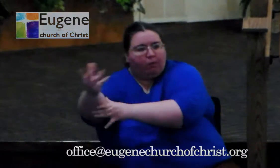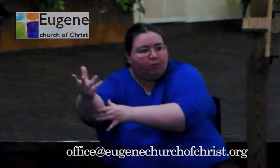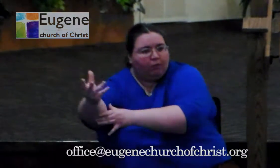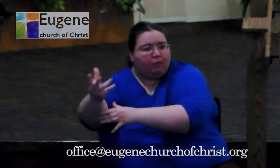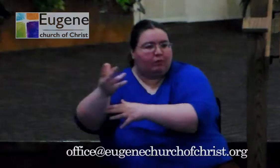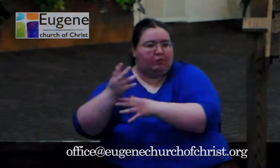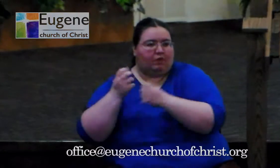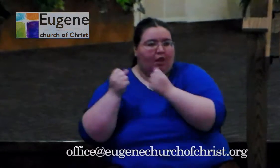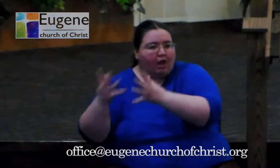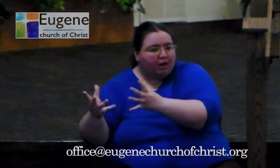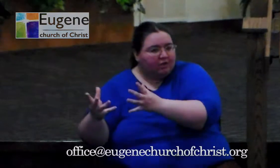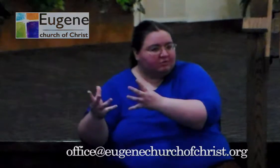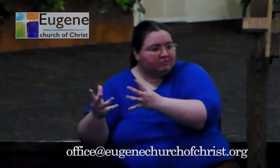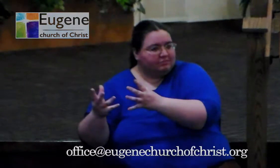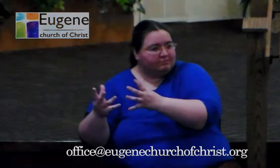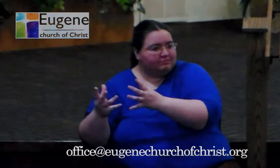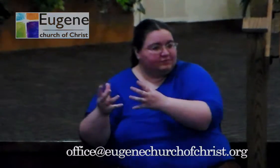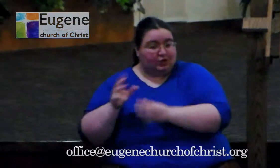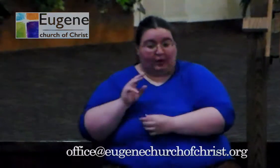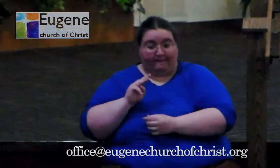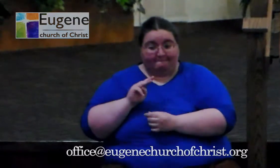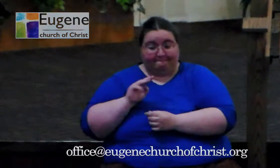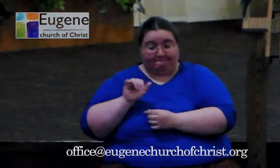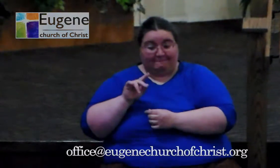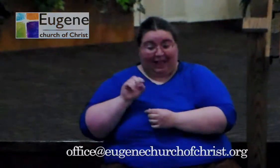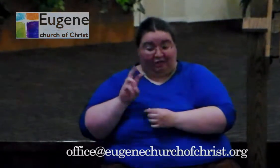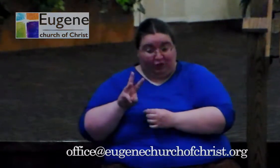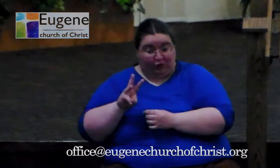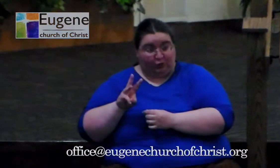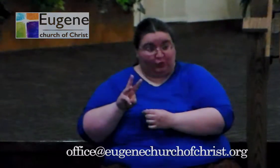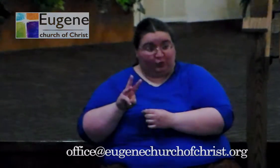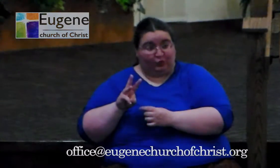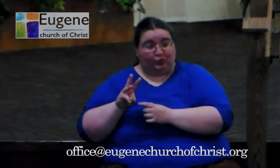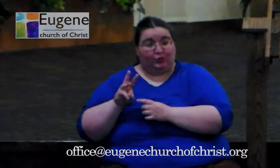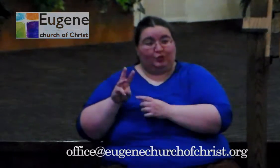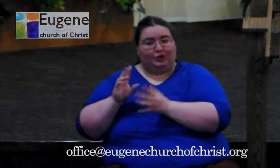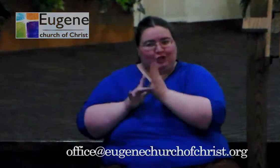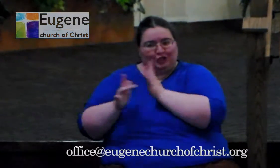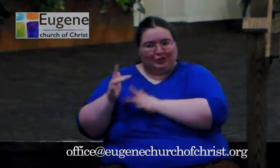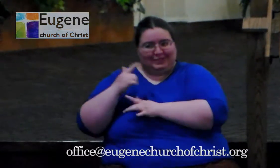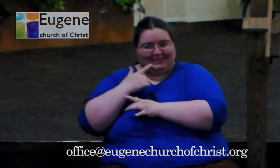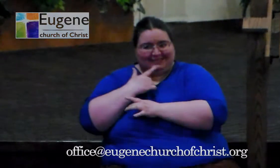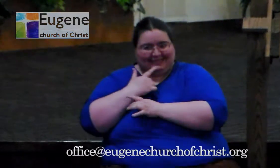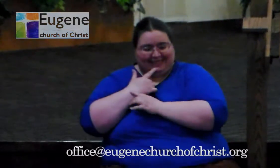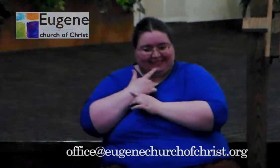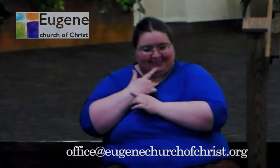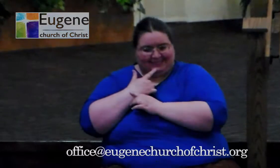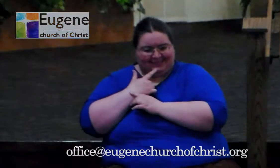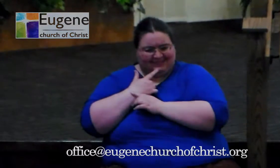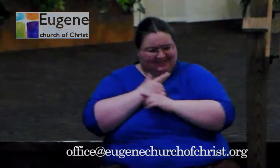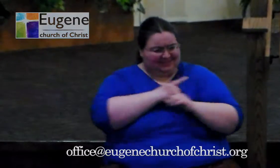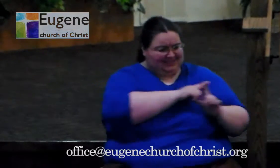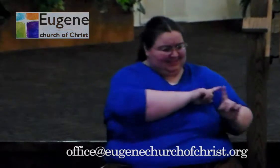And he tells in Matthew, he doesn't tell it in Mark, but he tells in Matthew that what all this represents is different kinds of people who hear the story.